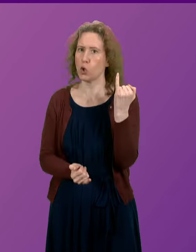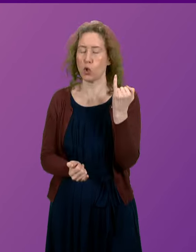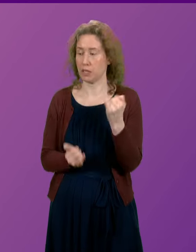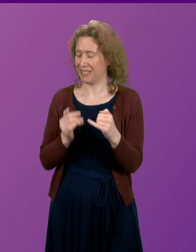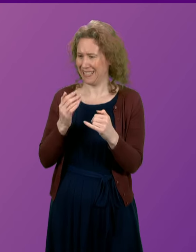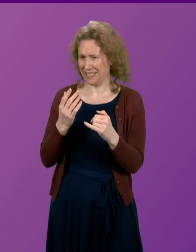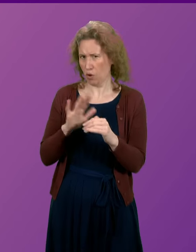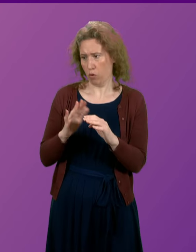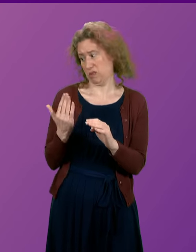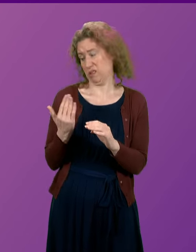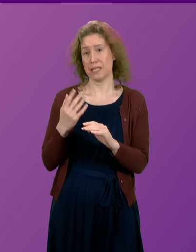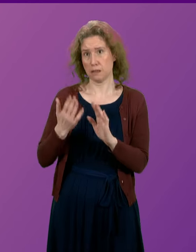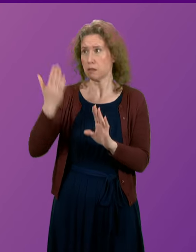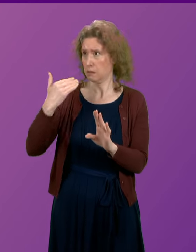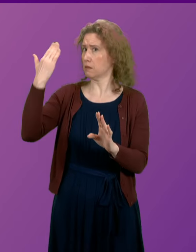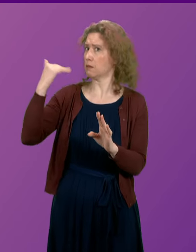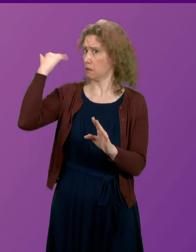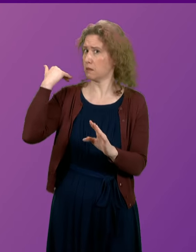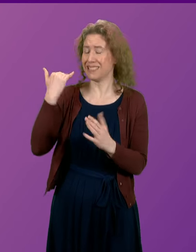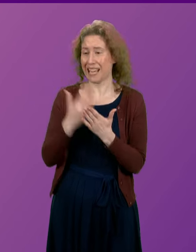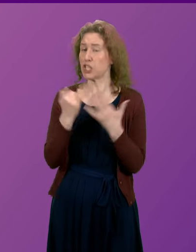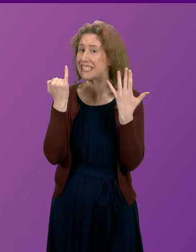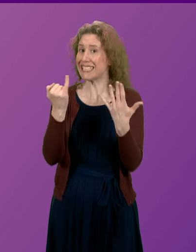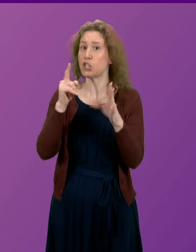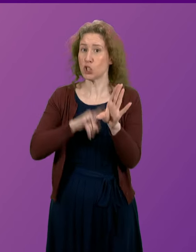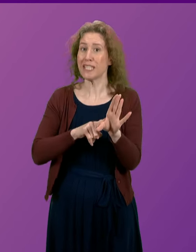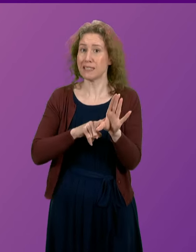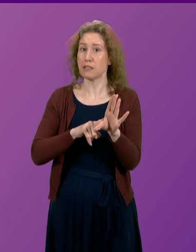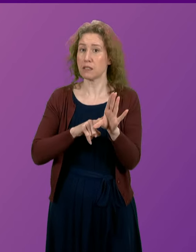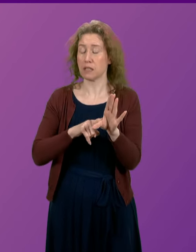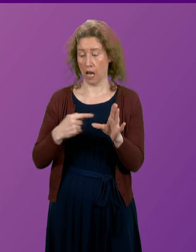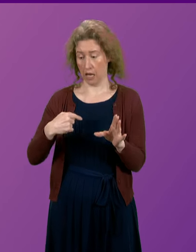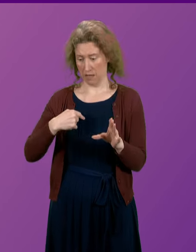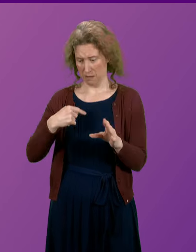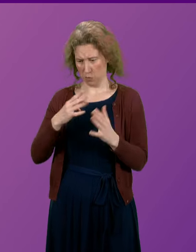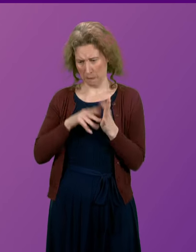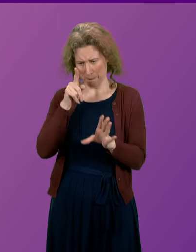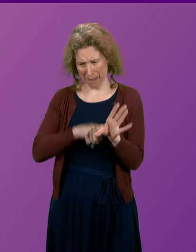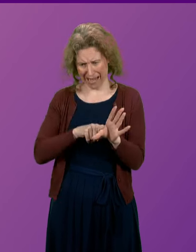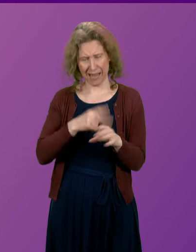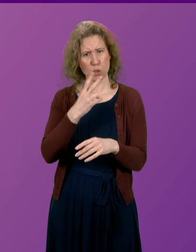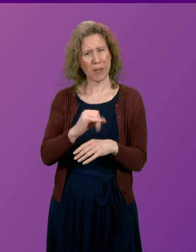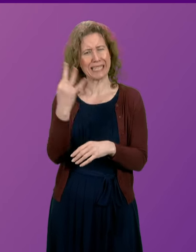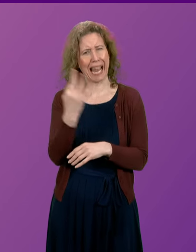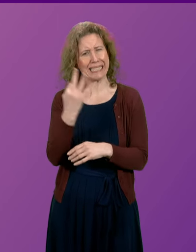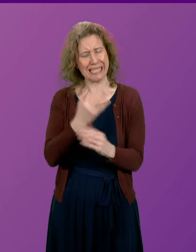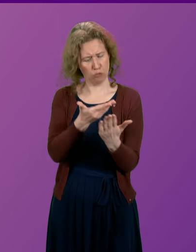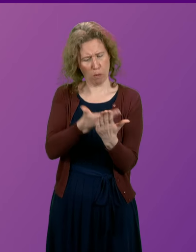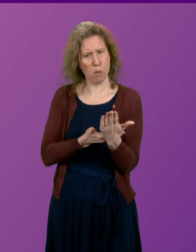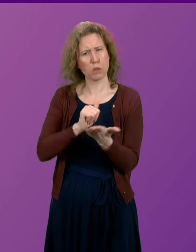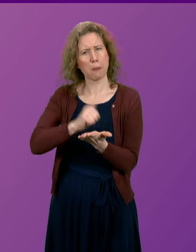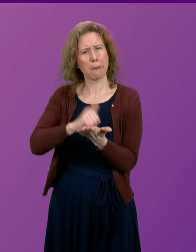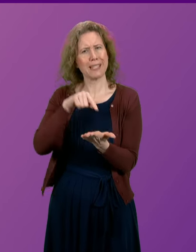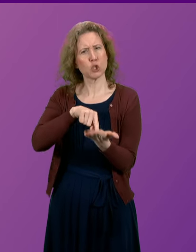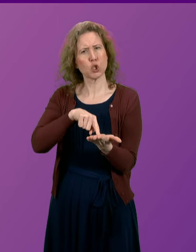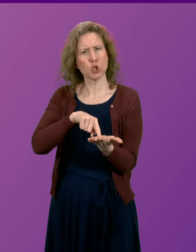more than a few years ago, First Minister. It's six years ago. May 2018, this report was published.